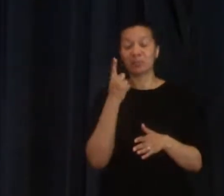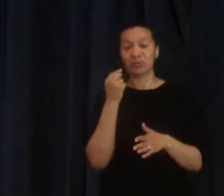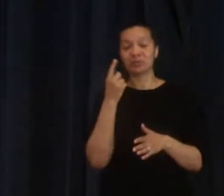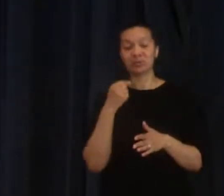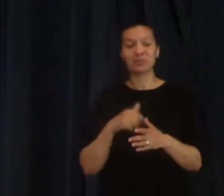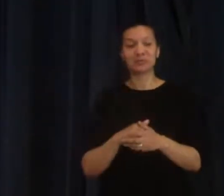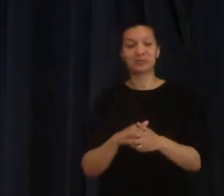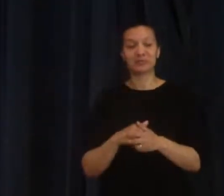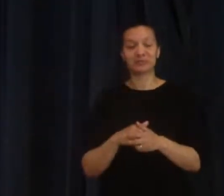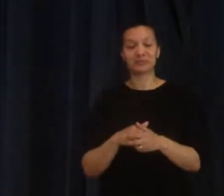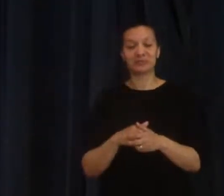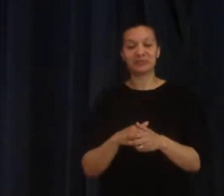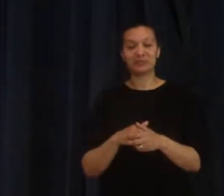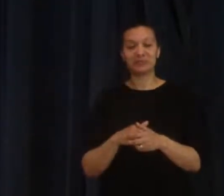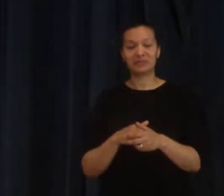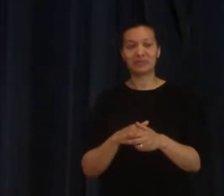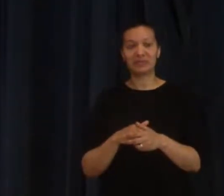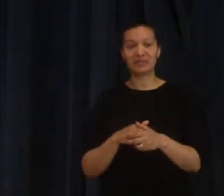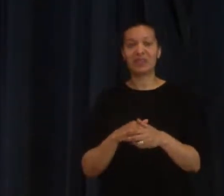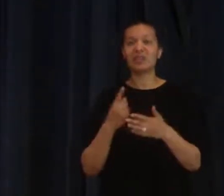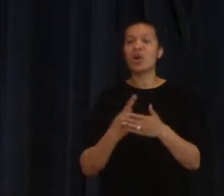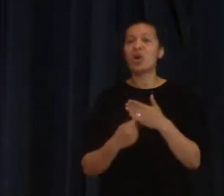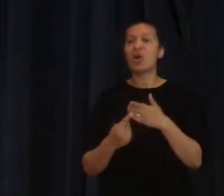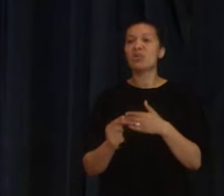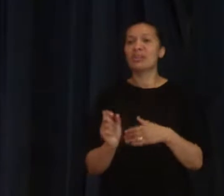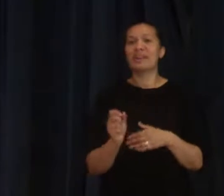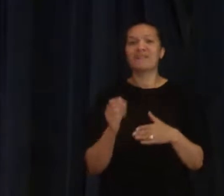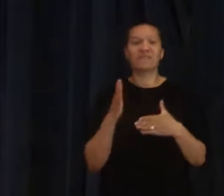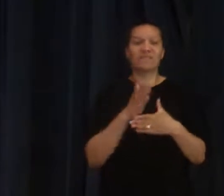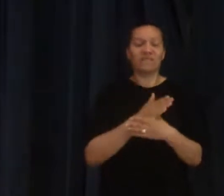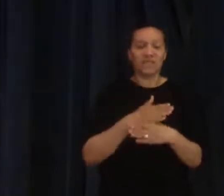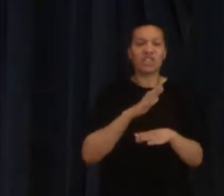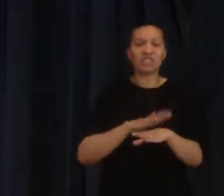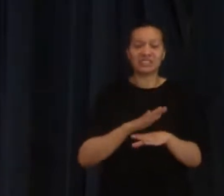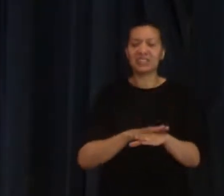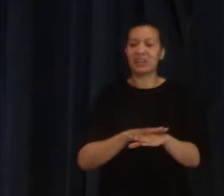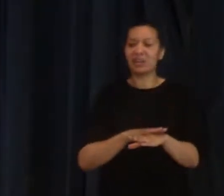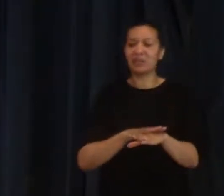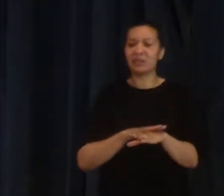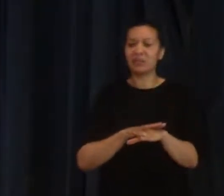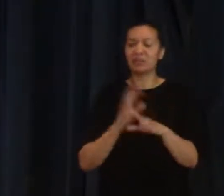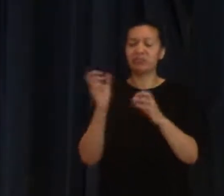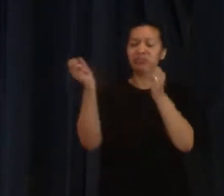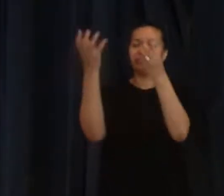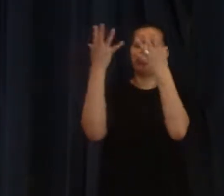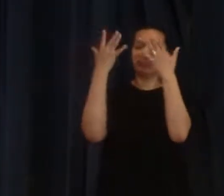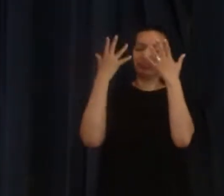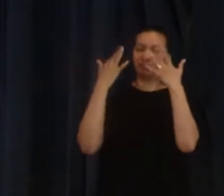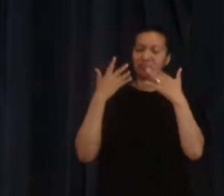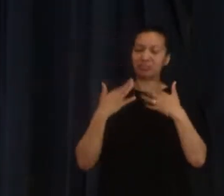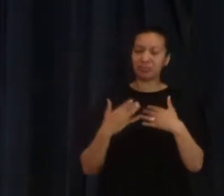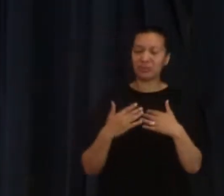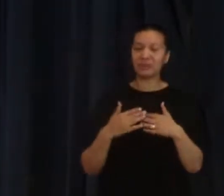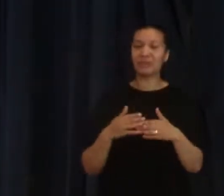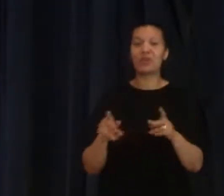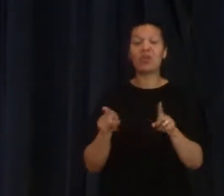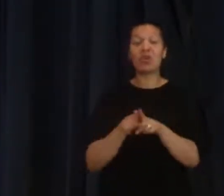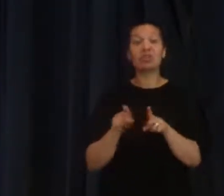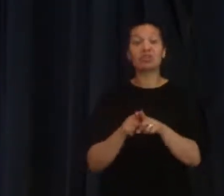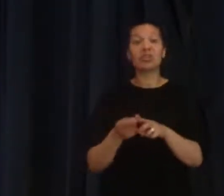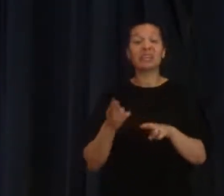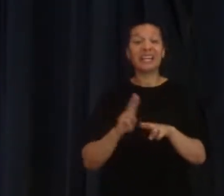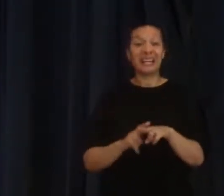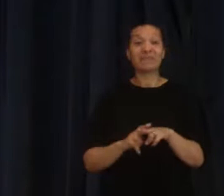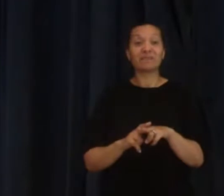is it open to us for the first time for us to be baptized but also if we've been baptized we can be